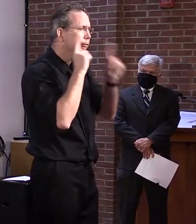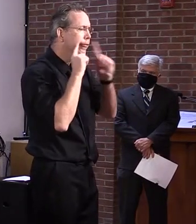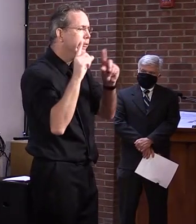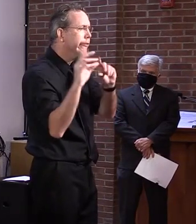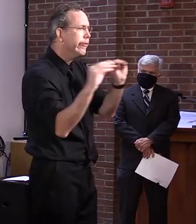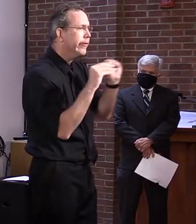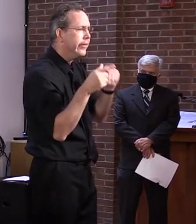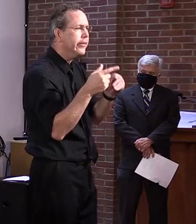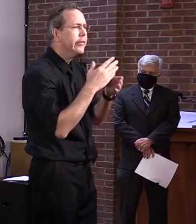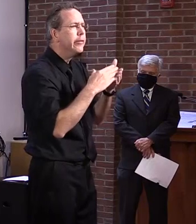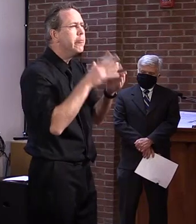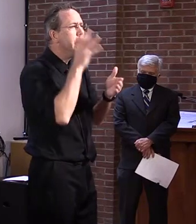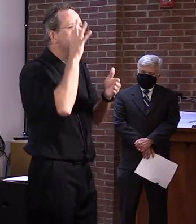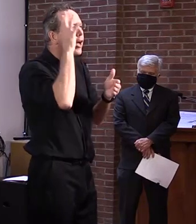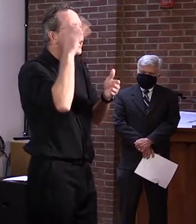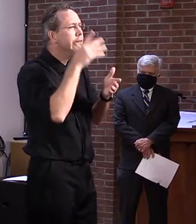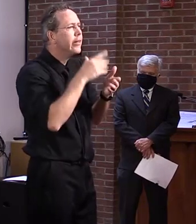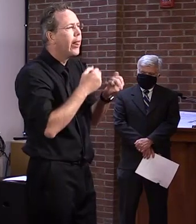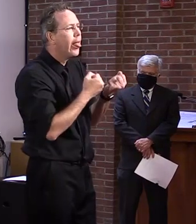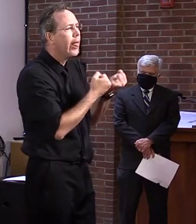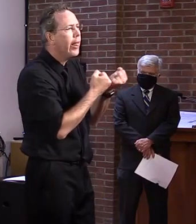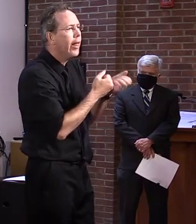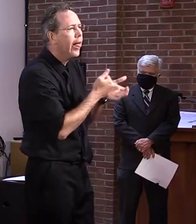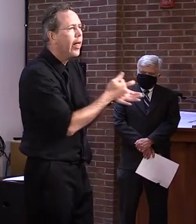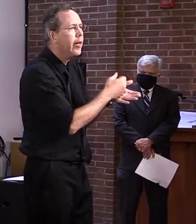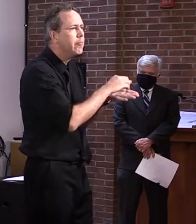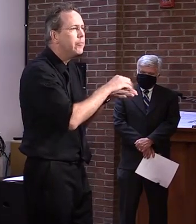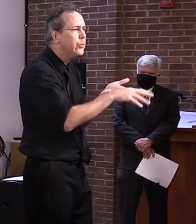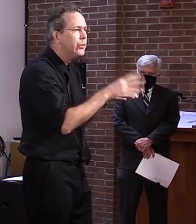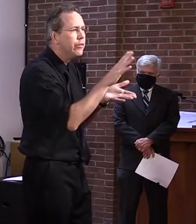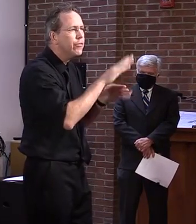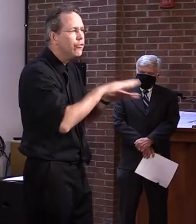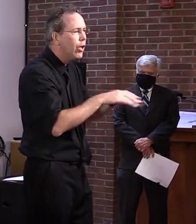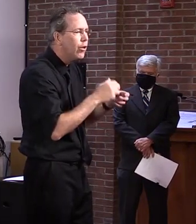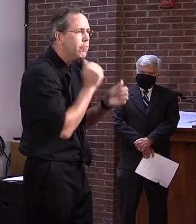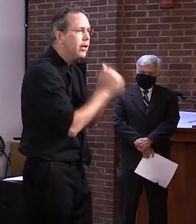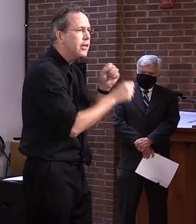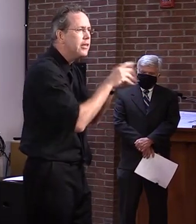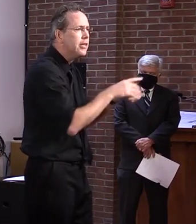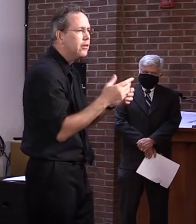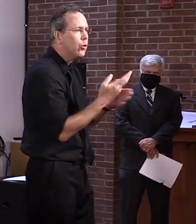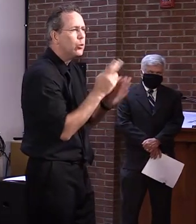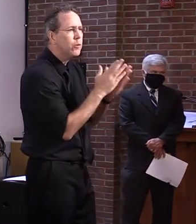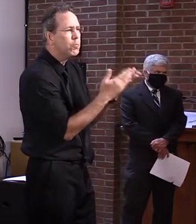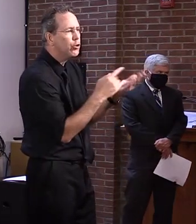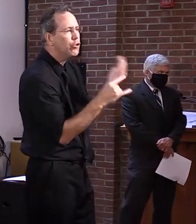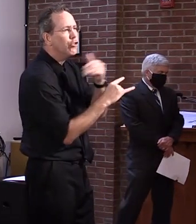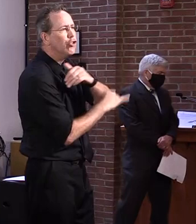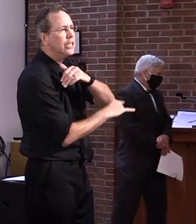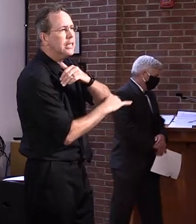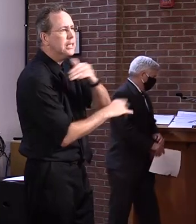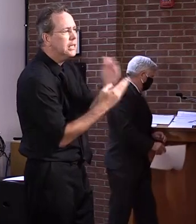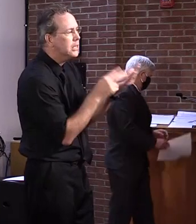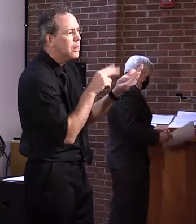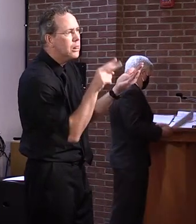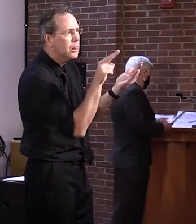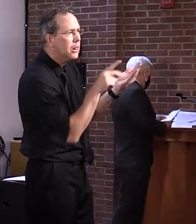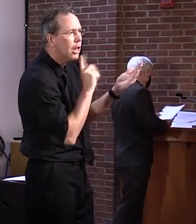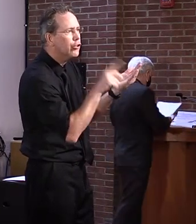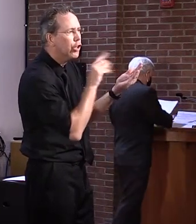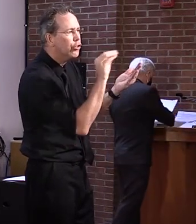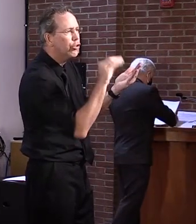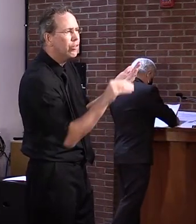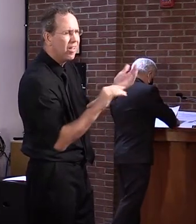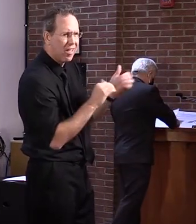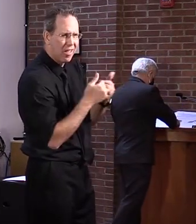and I, I guess the reason I asked this, I know that the legislature requires that when they're doing voice votes,